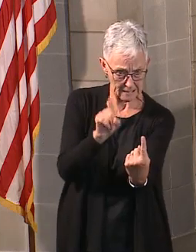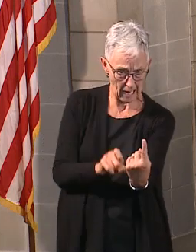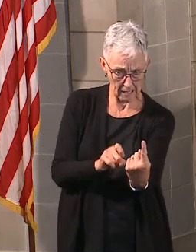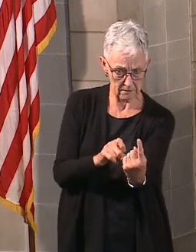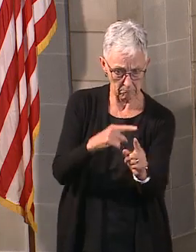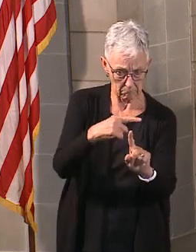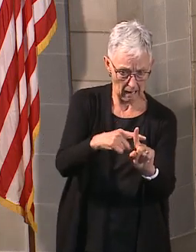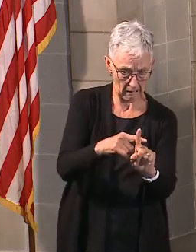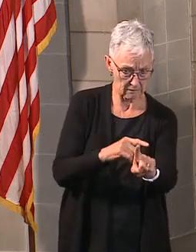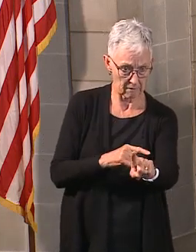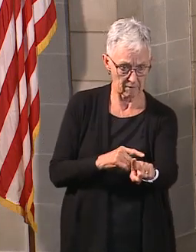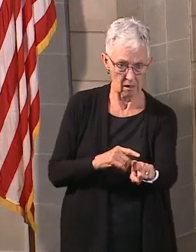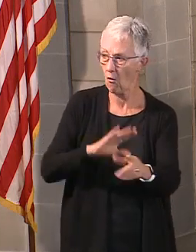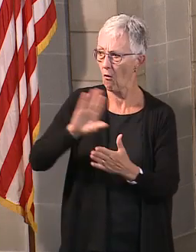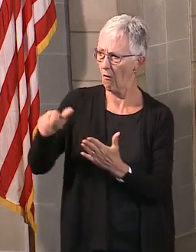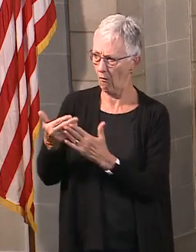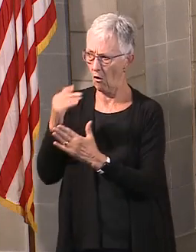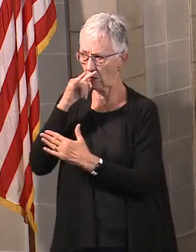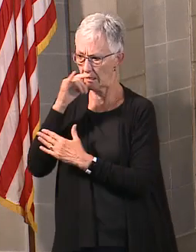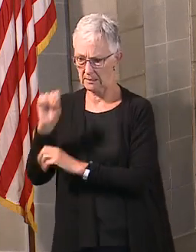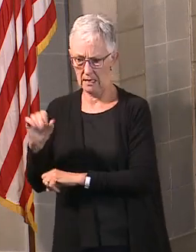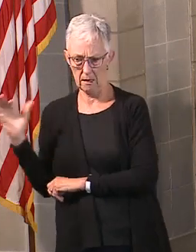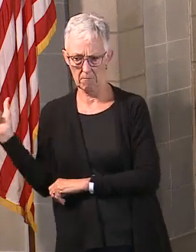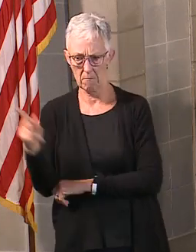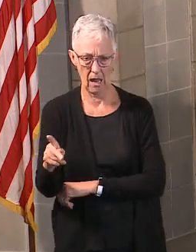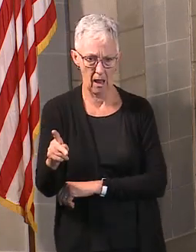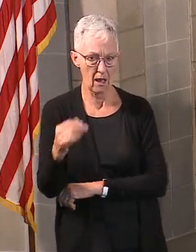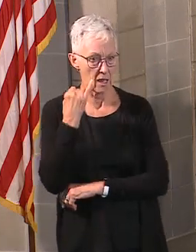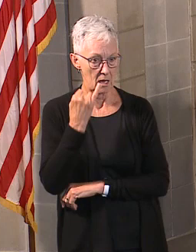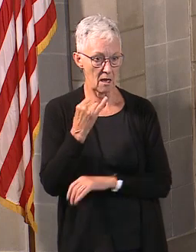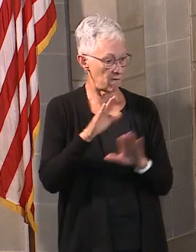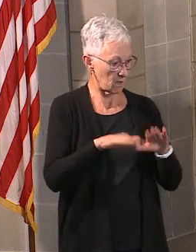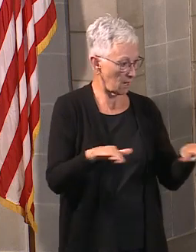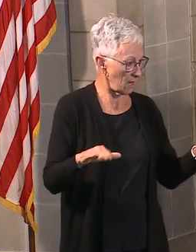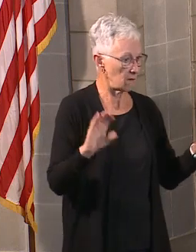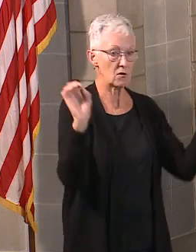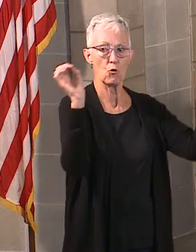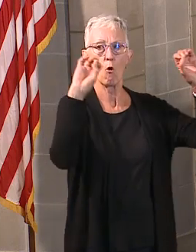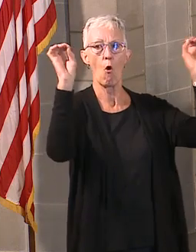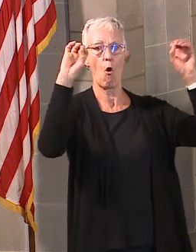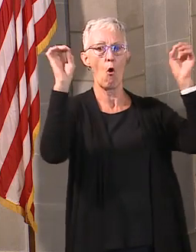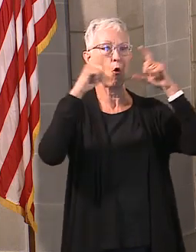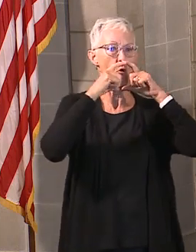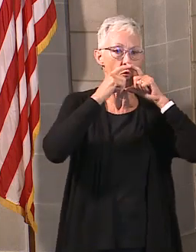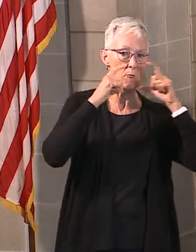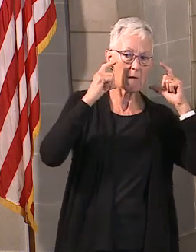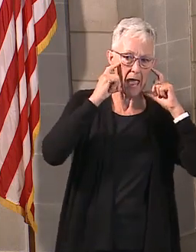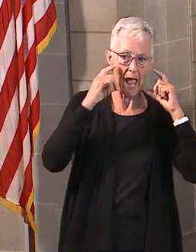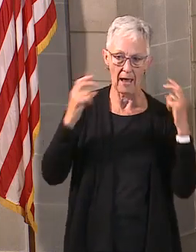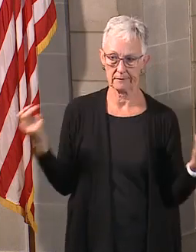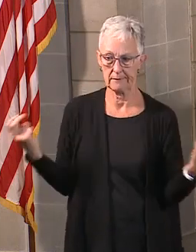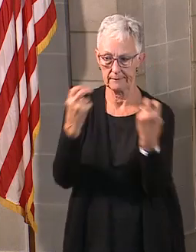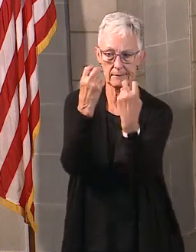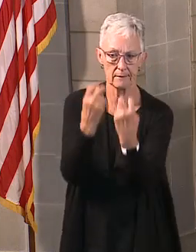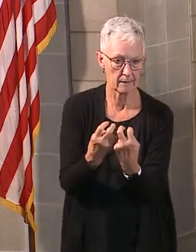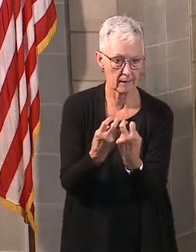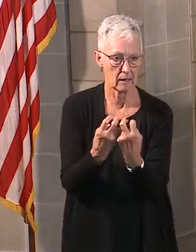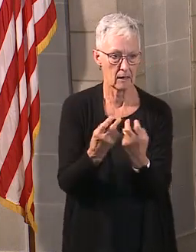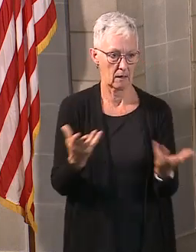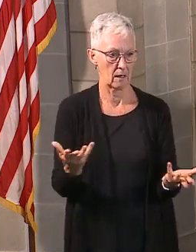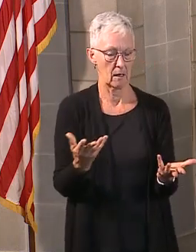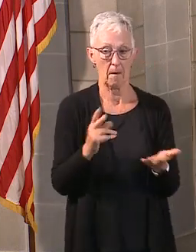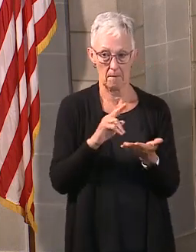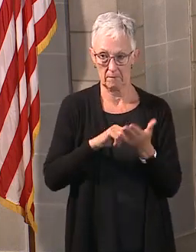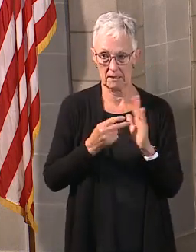the next day versus if the kids aren't wearing masks and they're closer than, say, three feet. Well, that's going to be a very different environment where you say, oh, maybe everybody needs to be